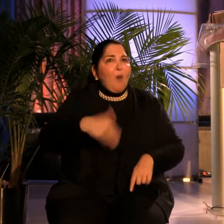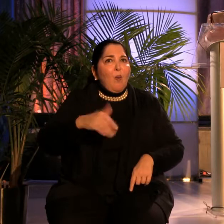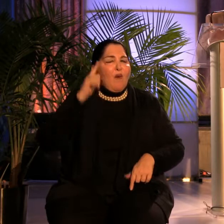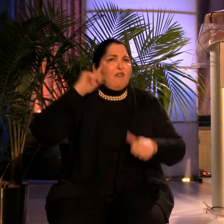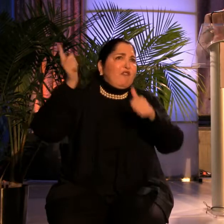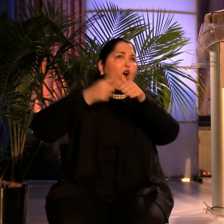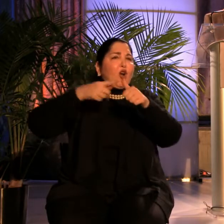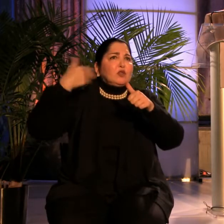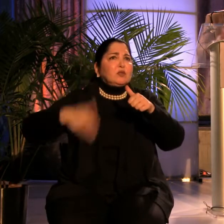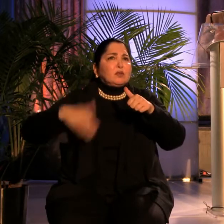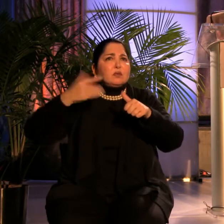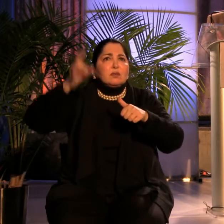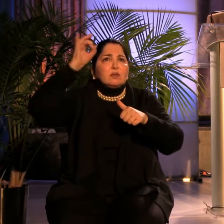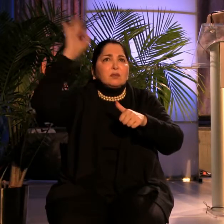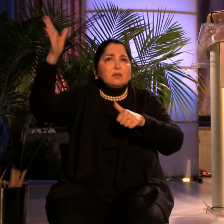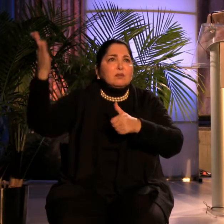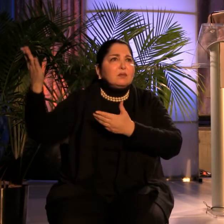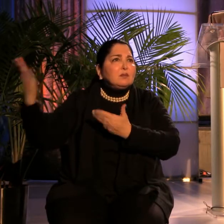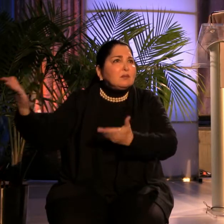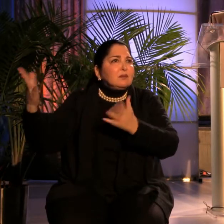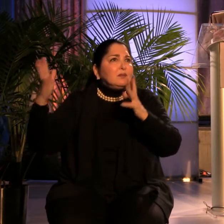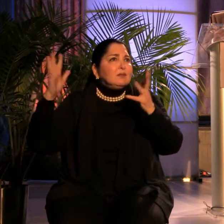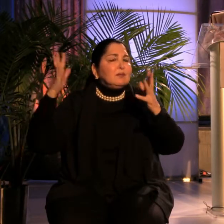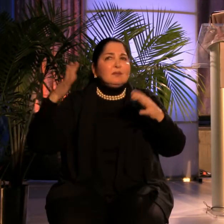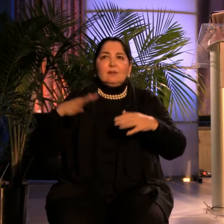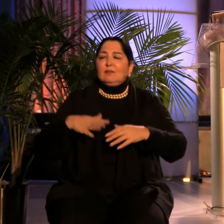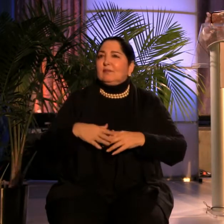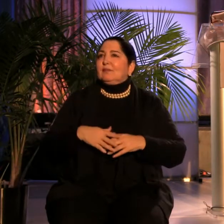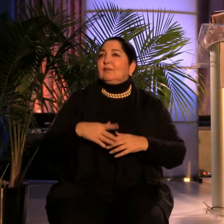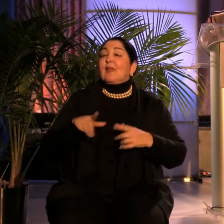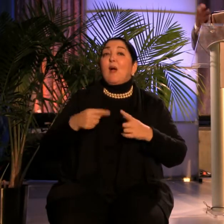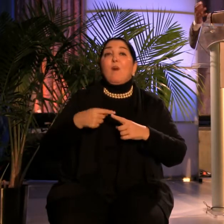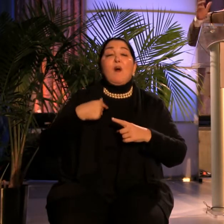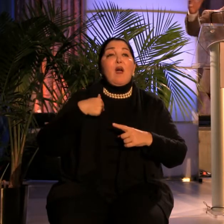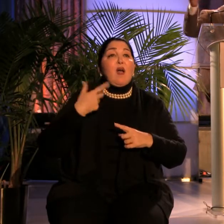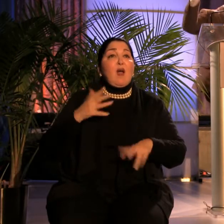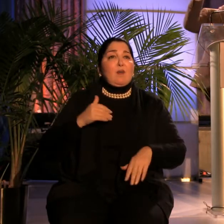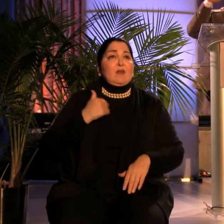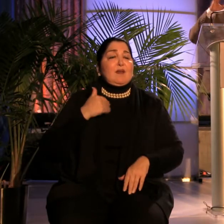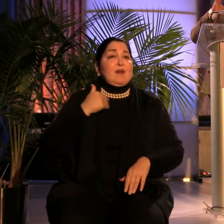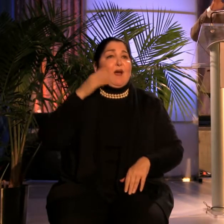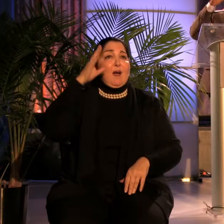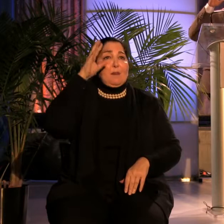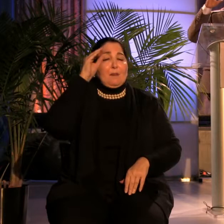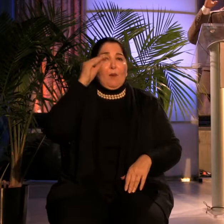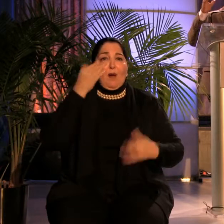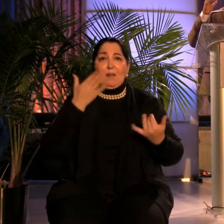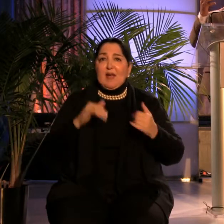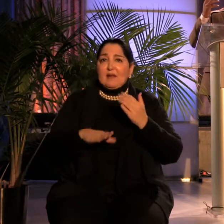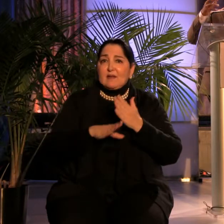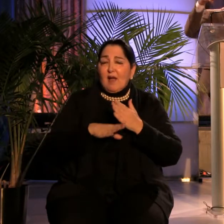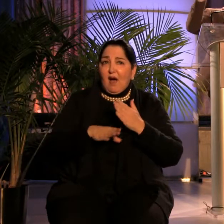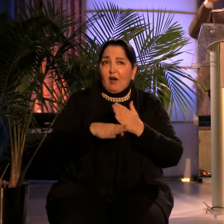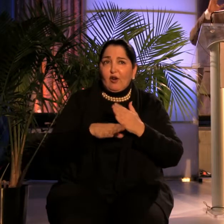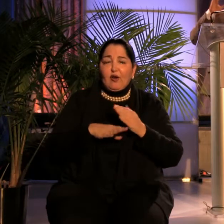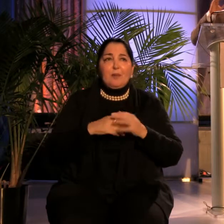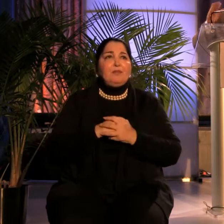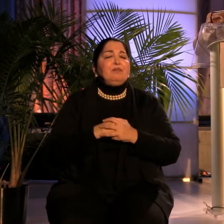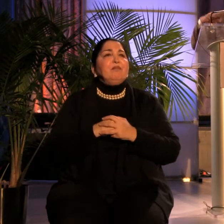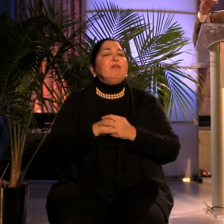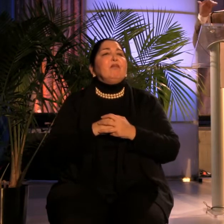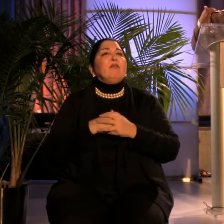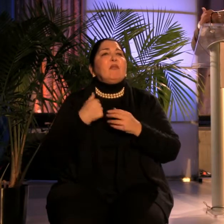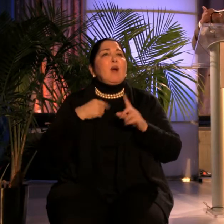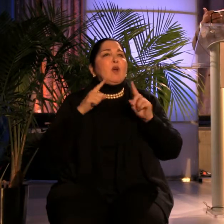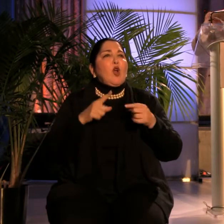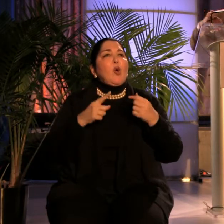So when I was a wee lad playing soccer, you know, on my way to the game, I put my headphones